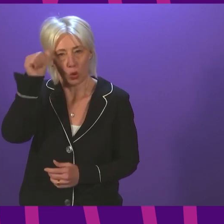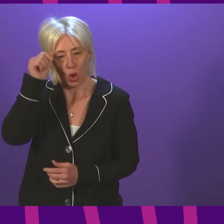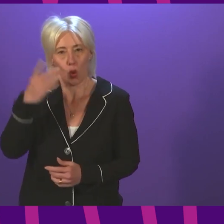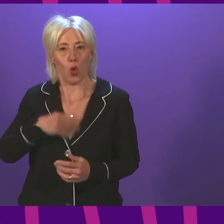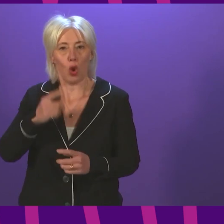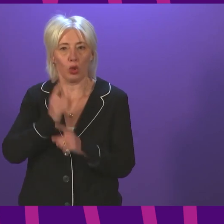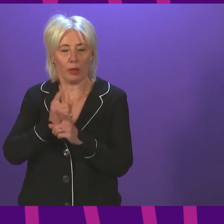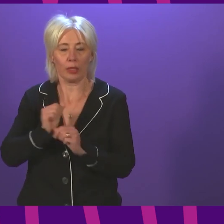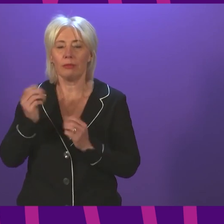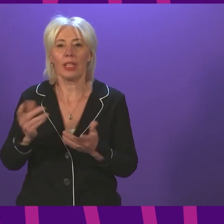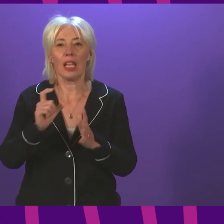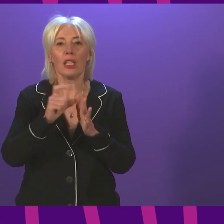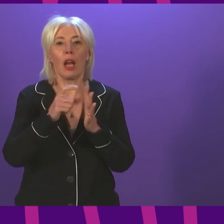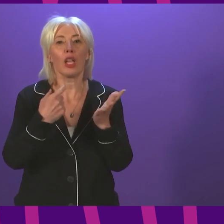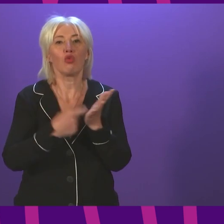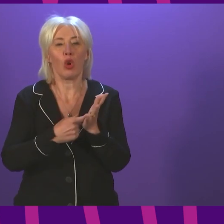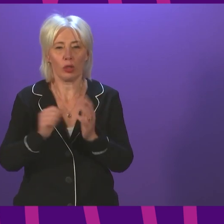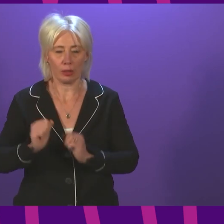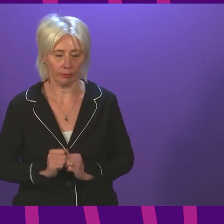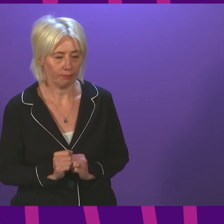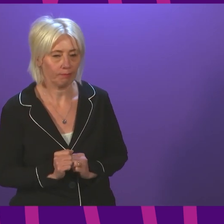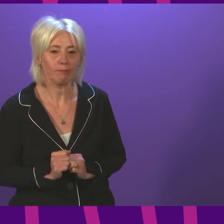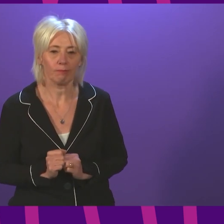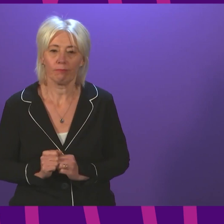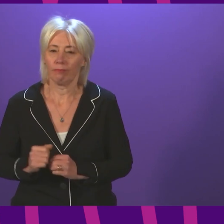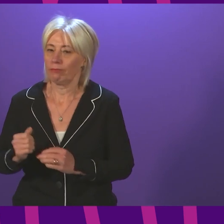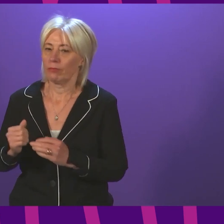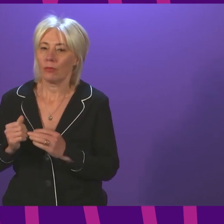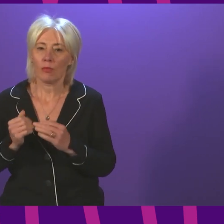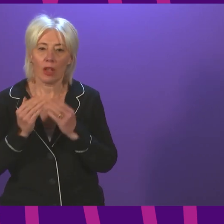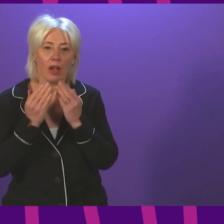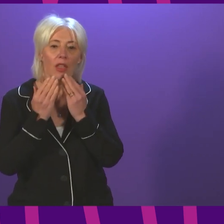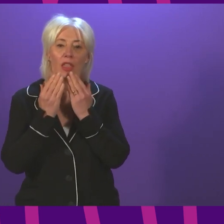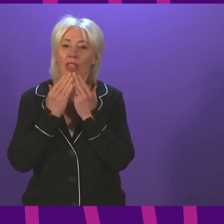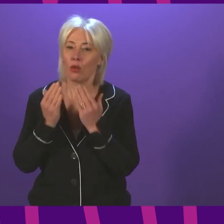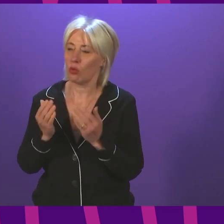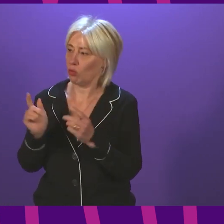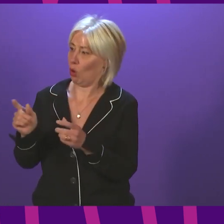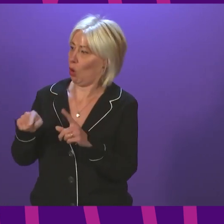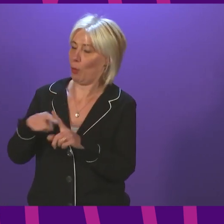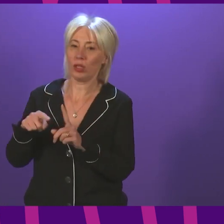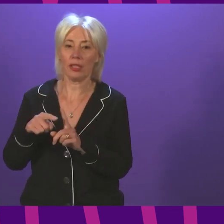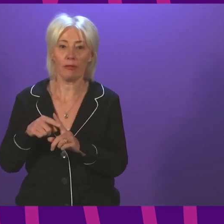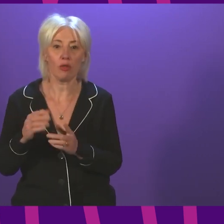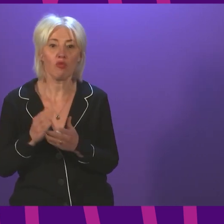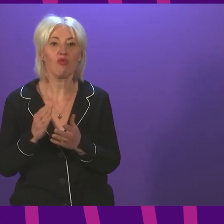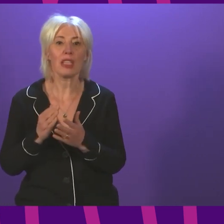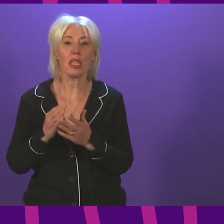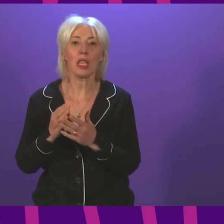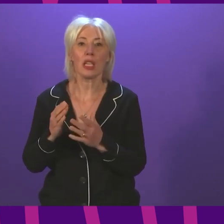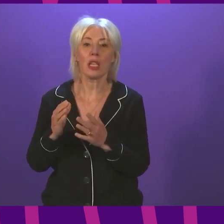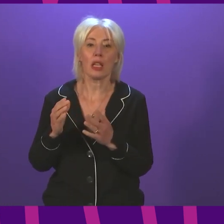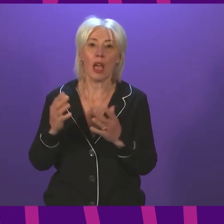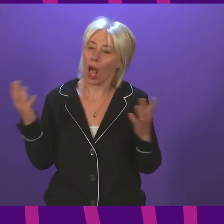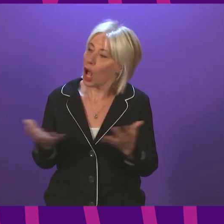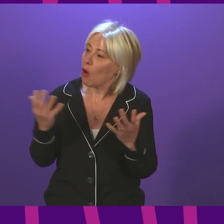call Douglas Ross. Thank you very much and I'd like to start on a positive. It is really encouraging to see case numbers,